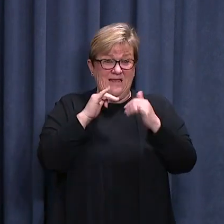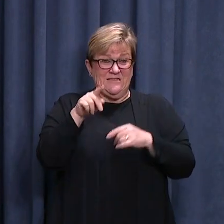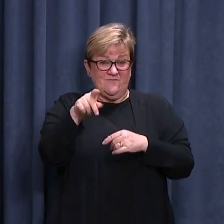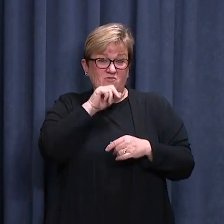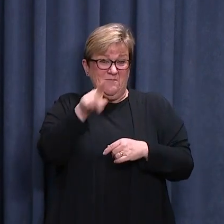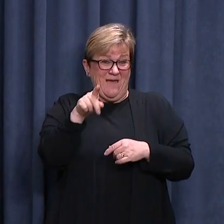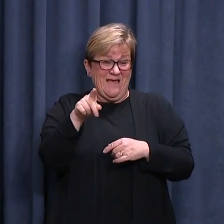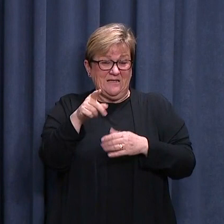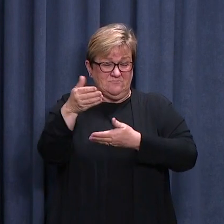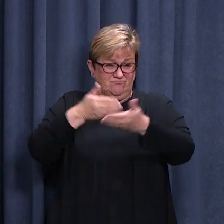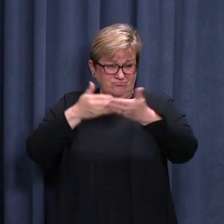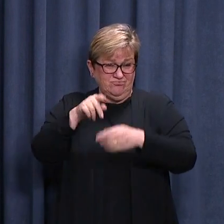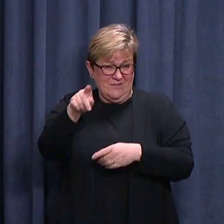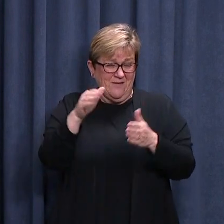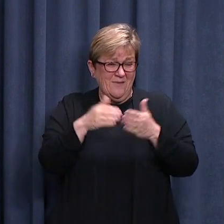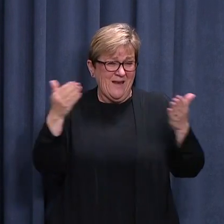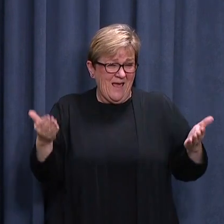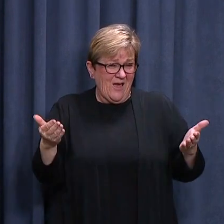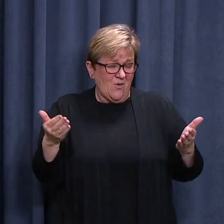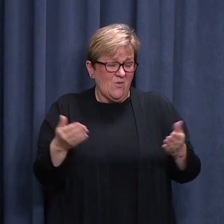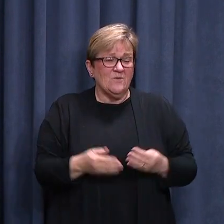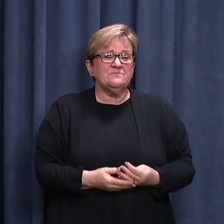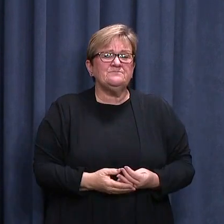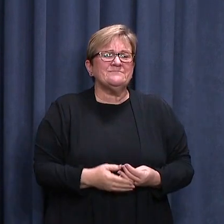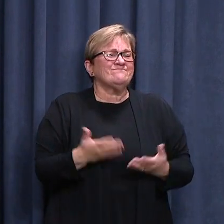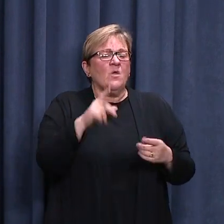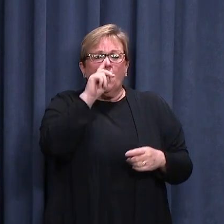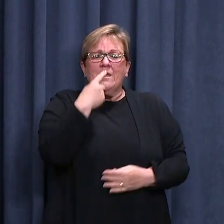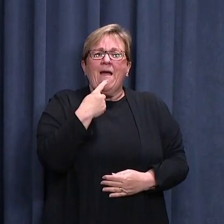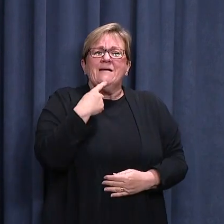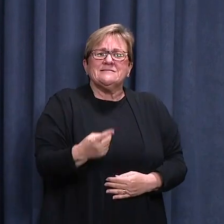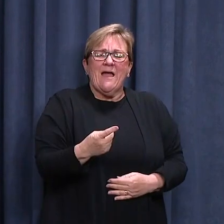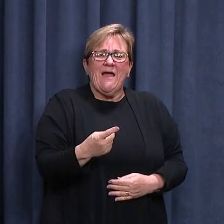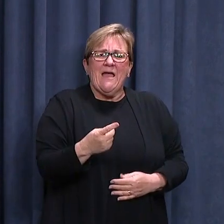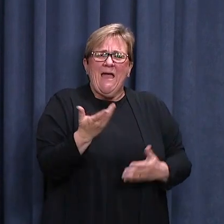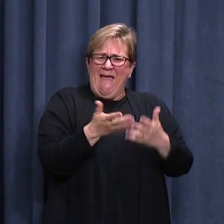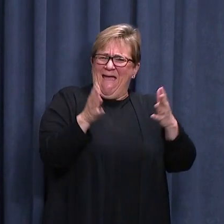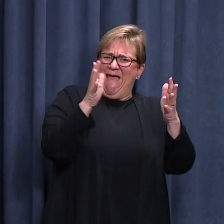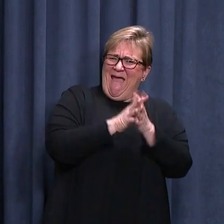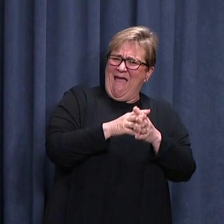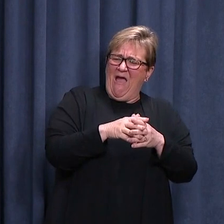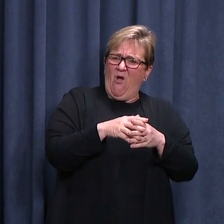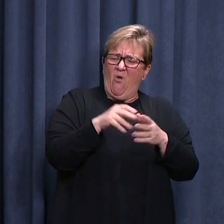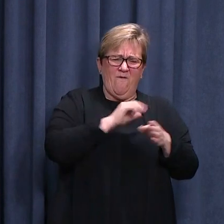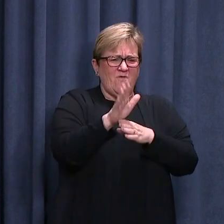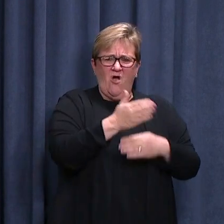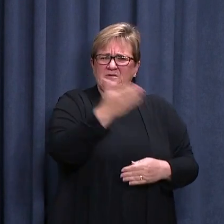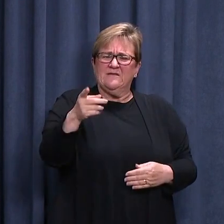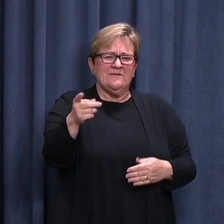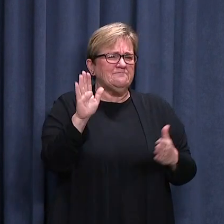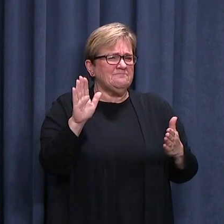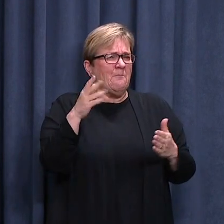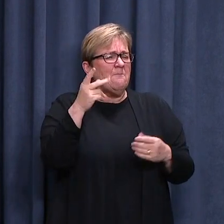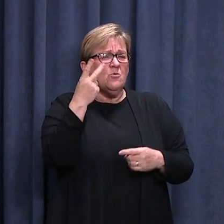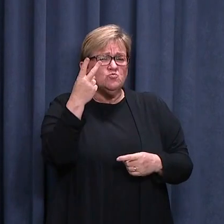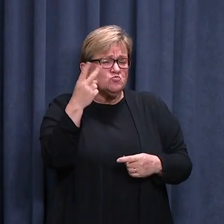case 1028. At this point, it's too early to say exactly how he acquired the virus. Currently, there are